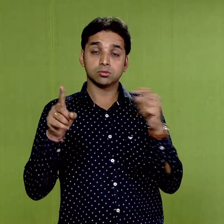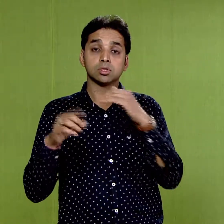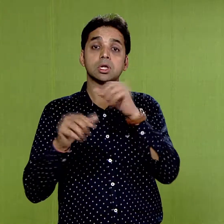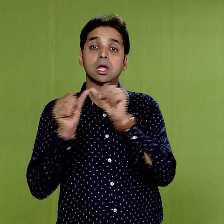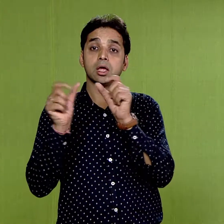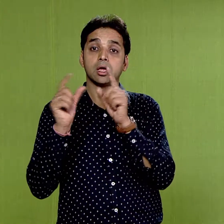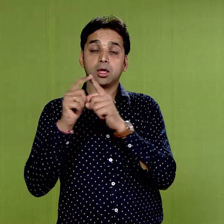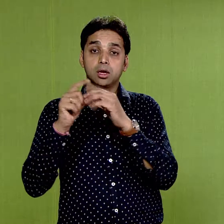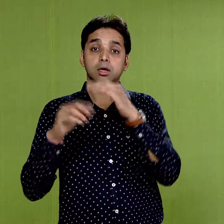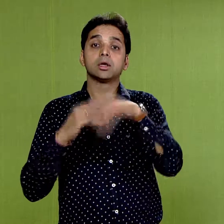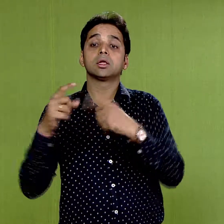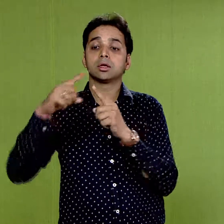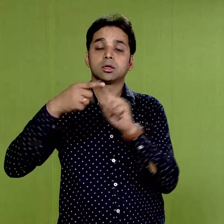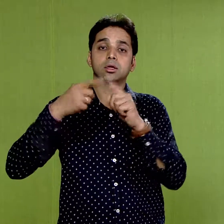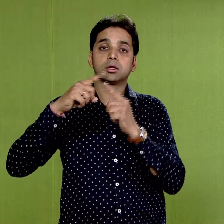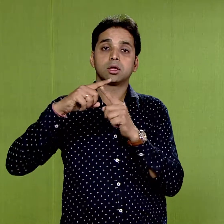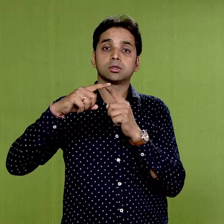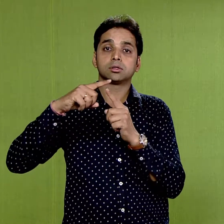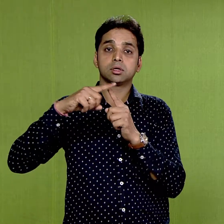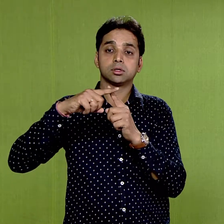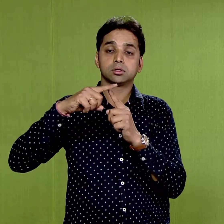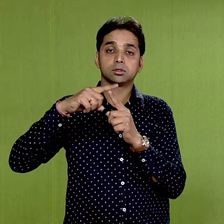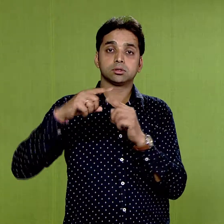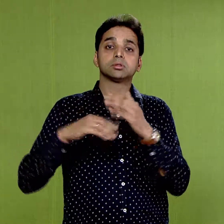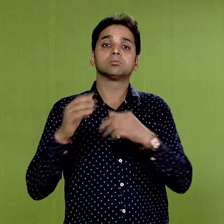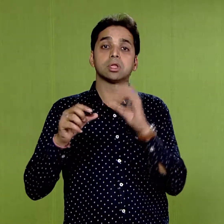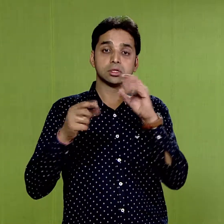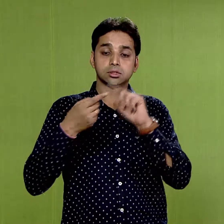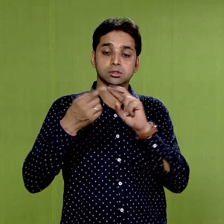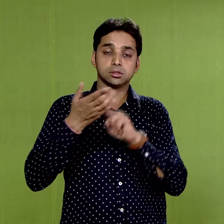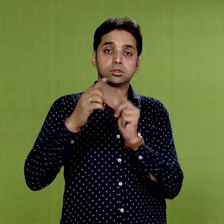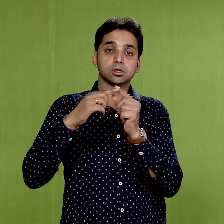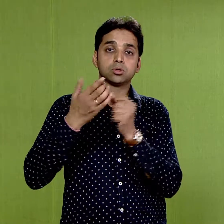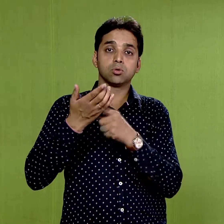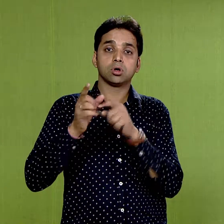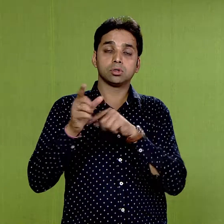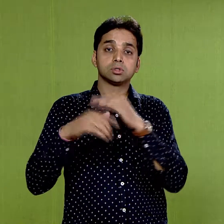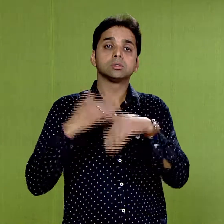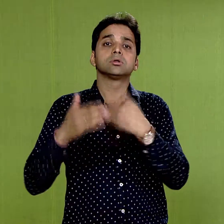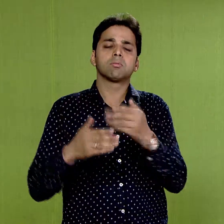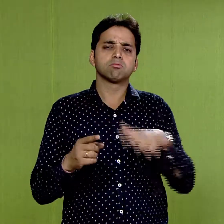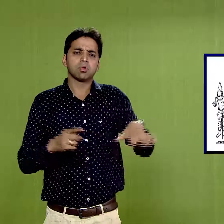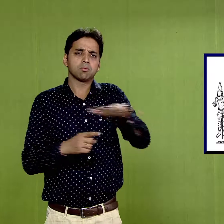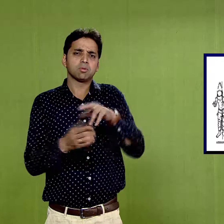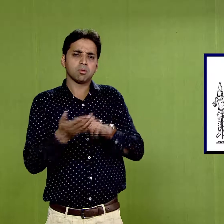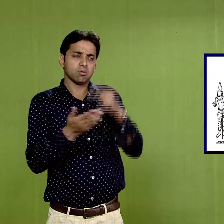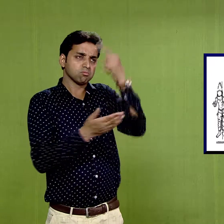a section on painting called Chitra